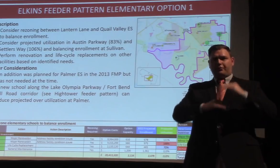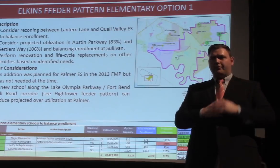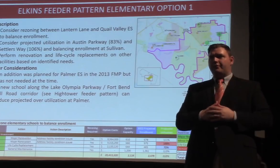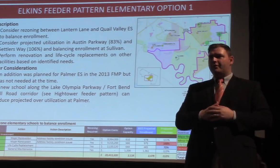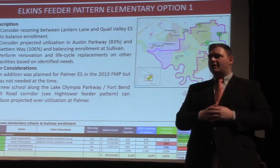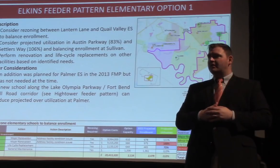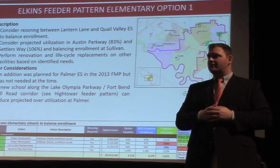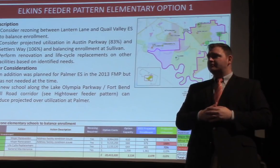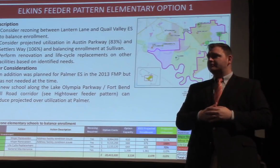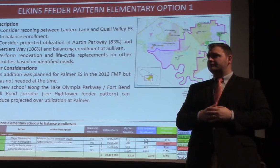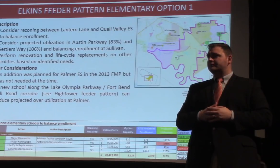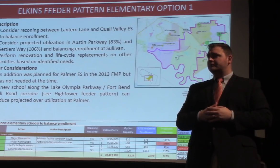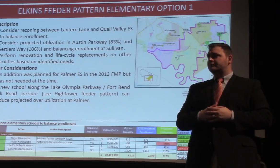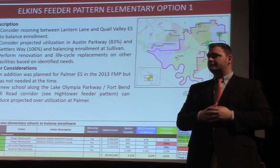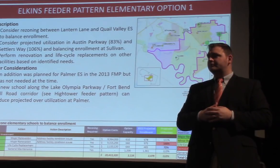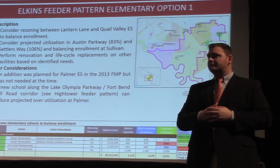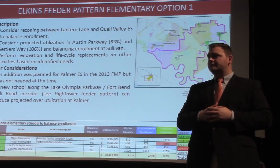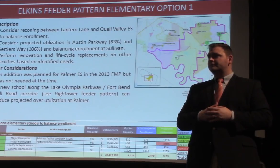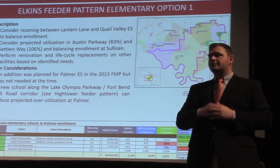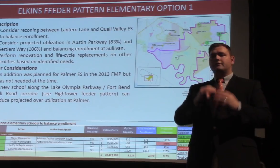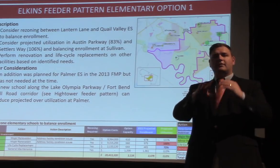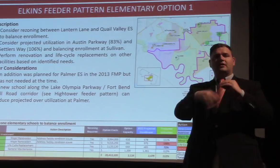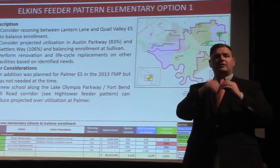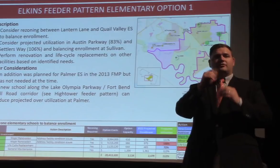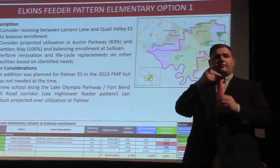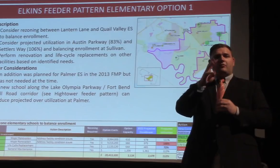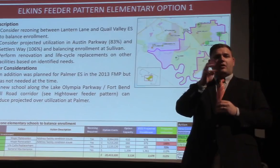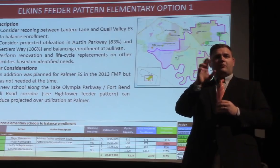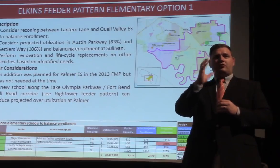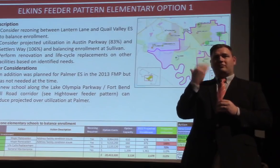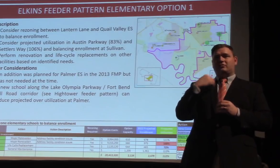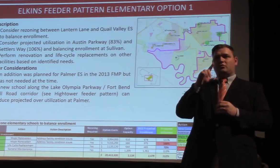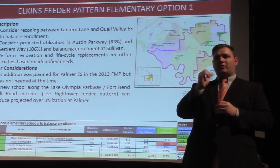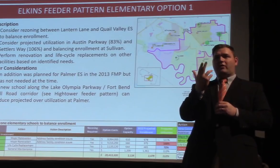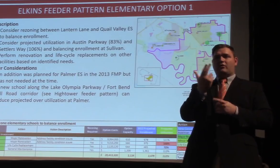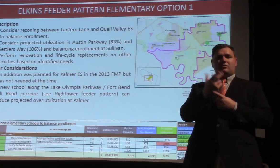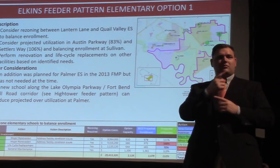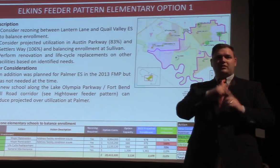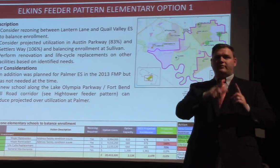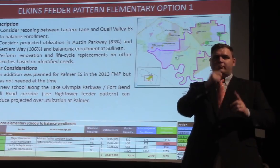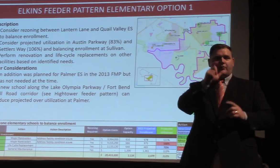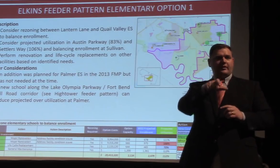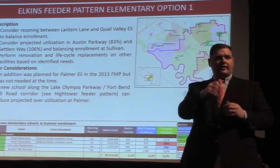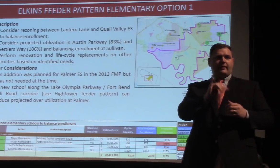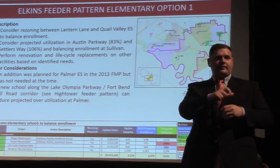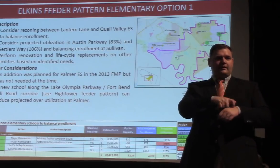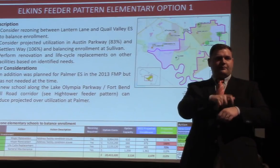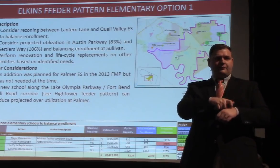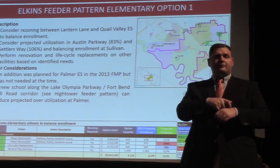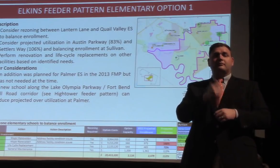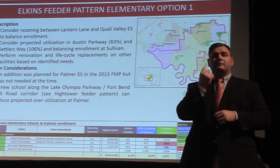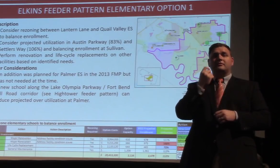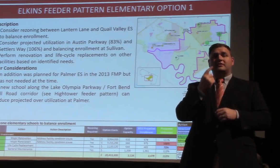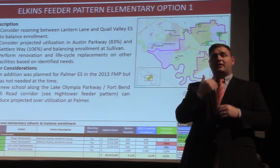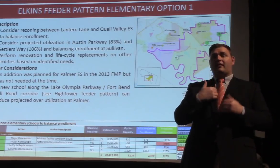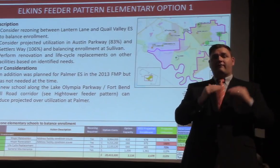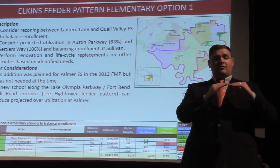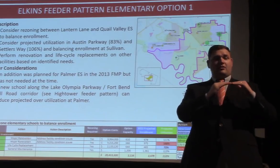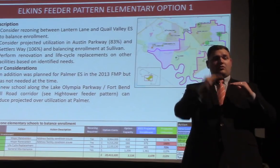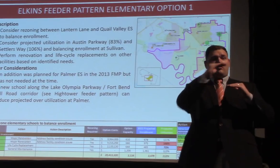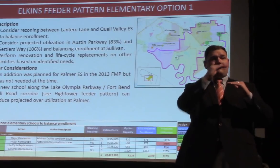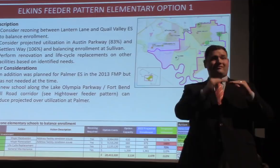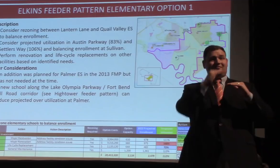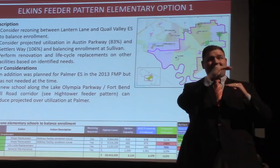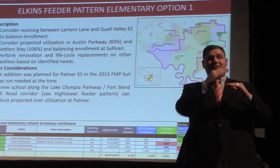Other considerations, we had an addition plan for Palmer in 2013, but it was not needed at the time. And the over-utilization that we have at Palmer in this